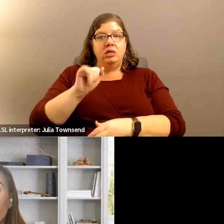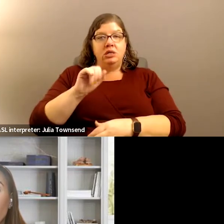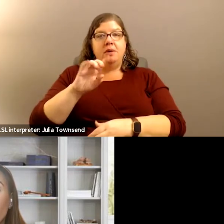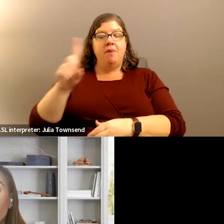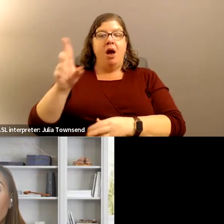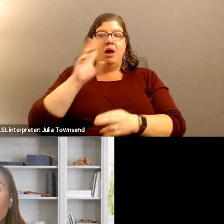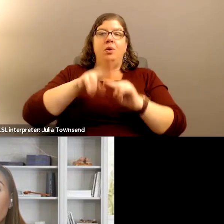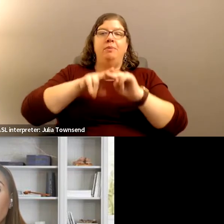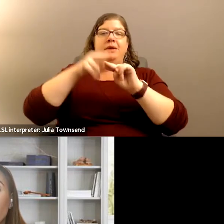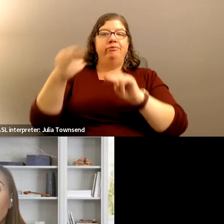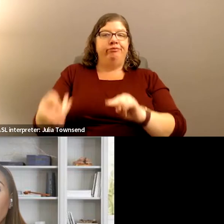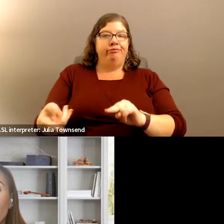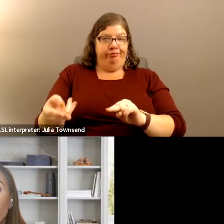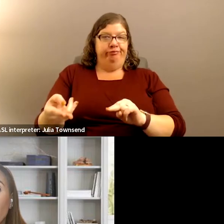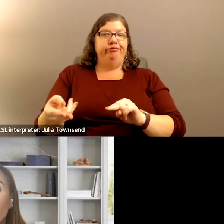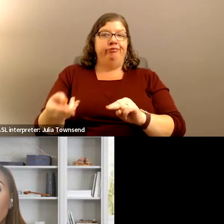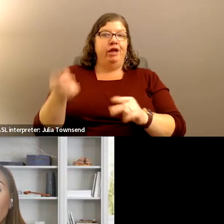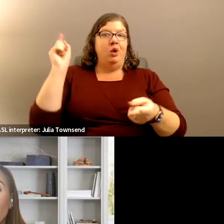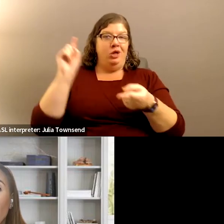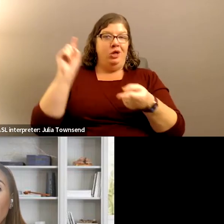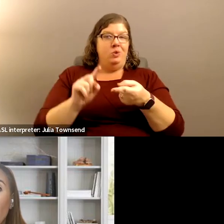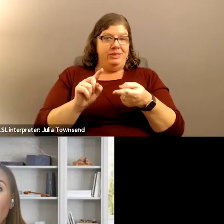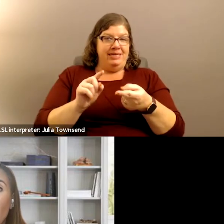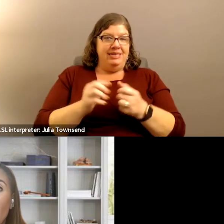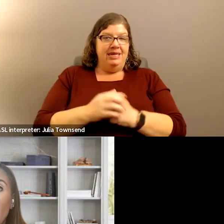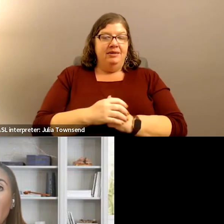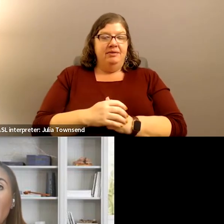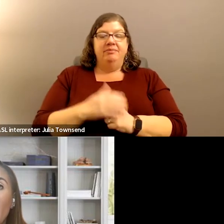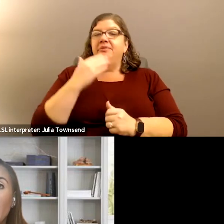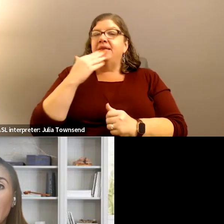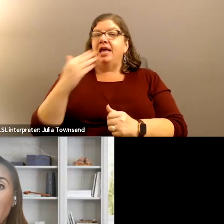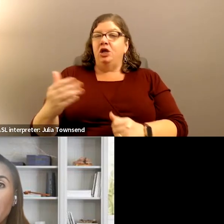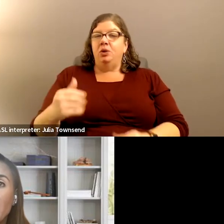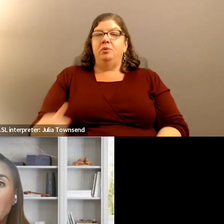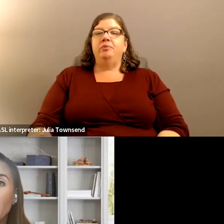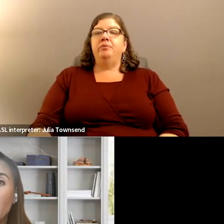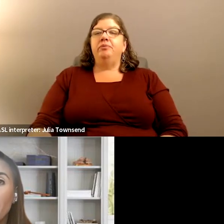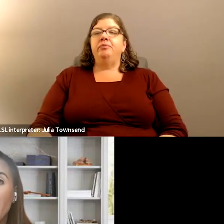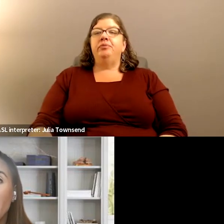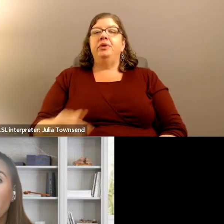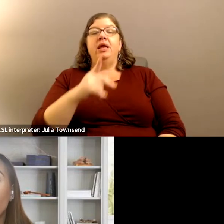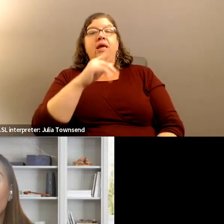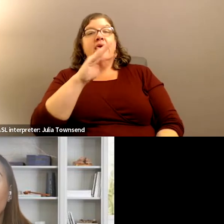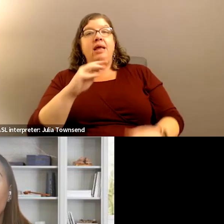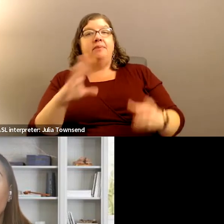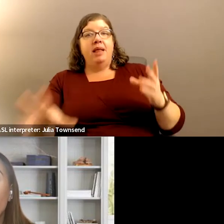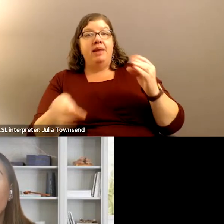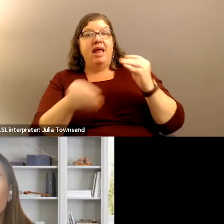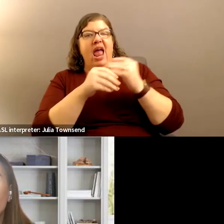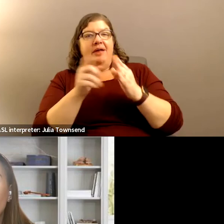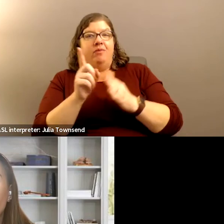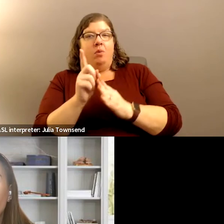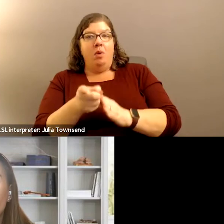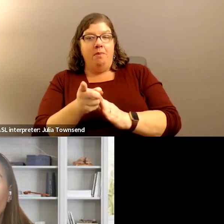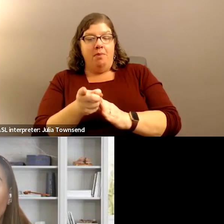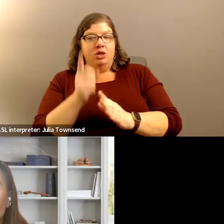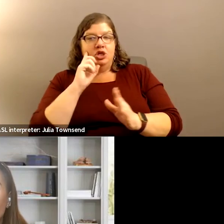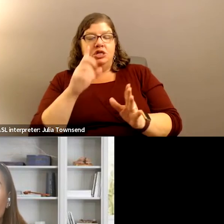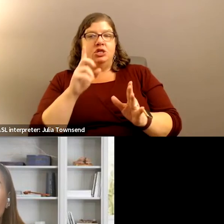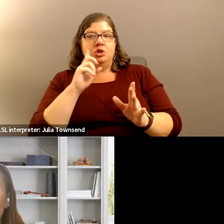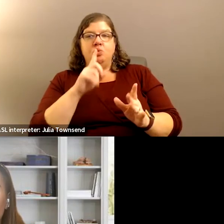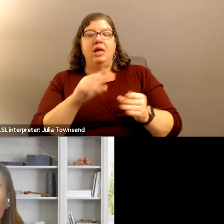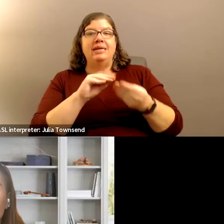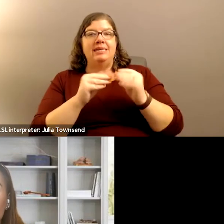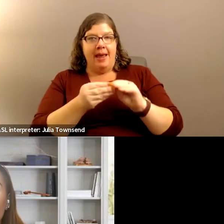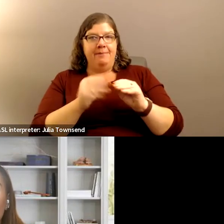down. Yeah. Reduces those. Thank you. Kim, I might just jump in here for just a moment just to put some real